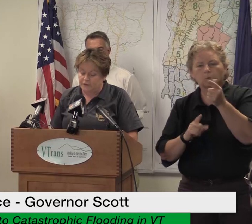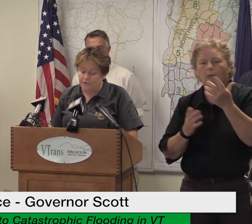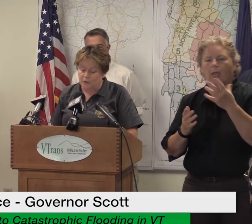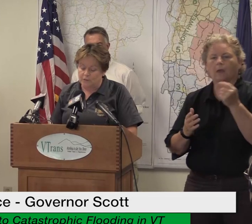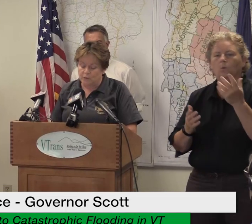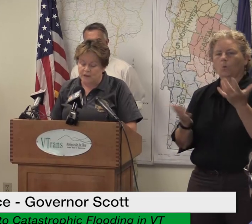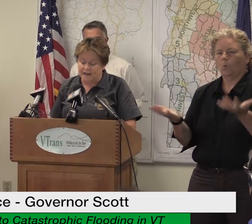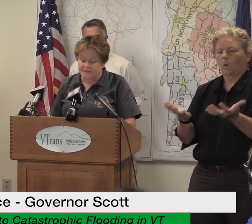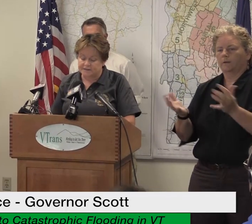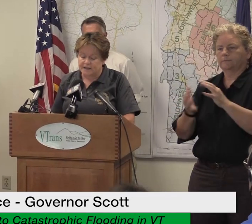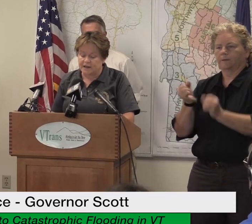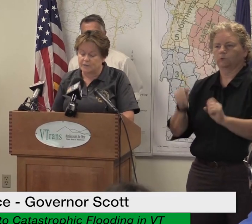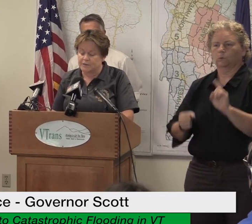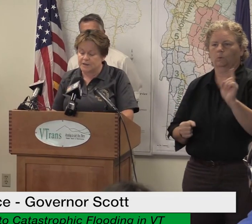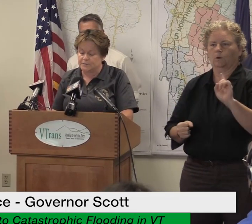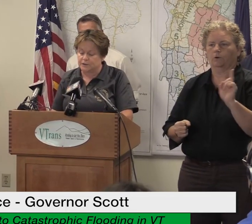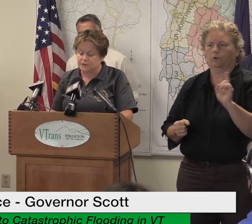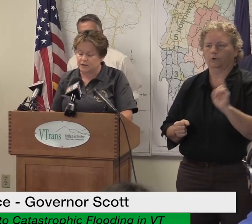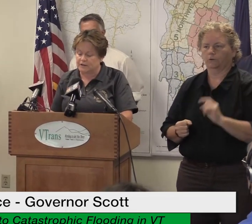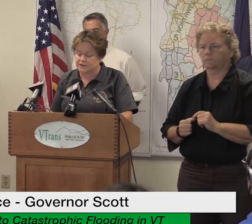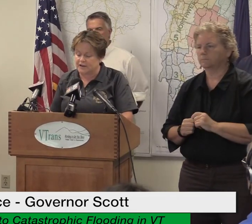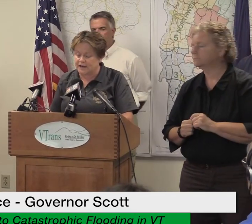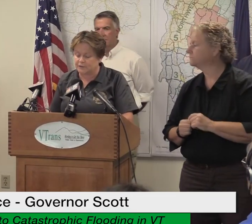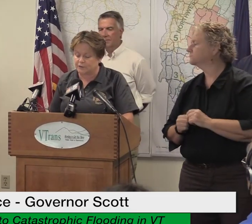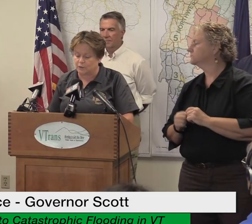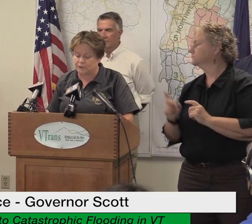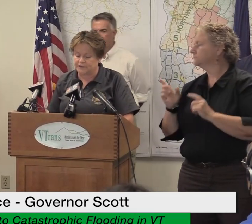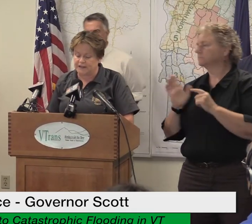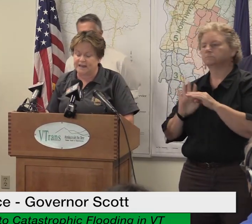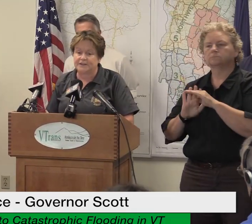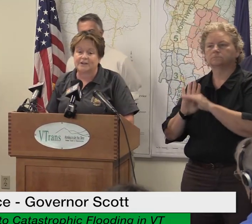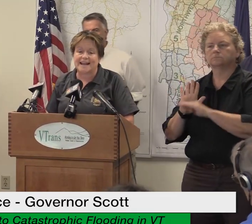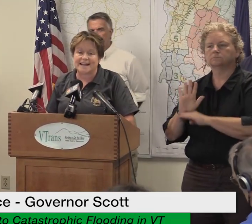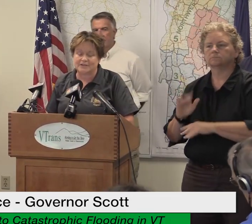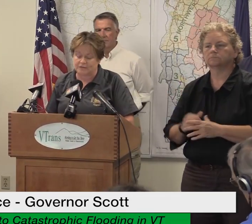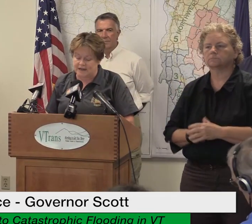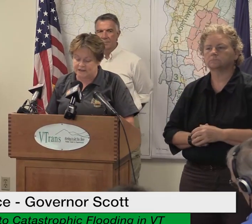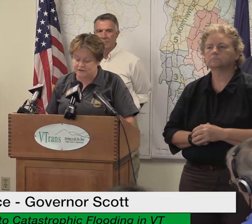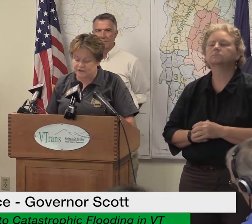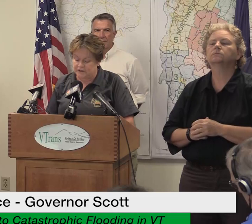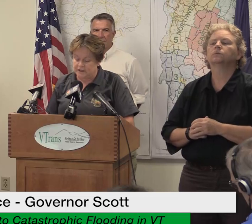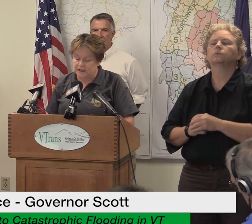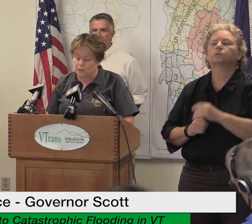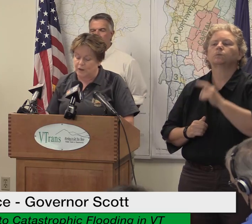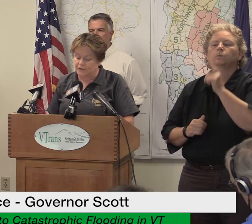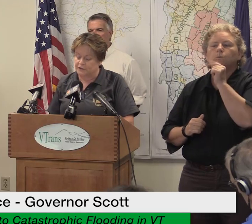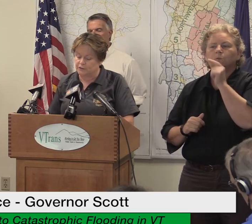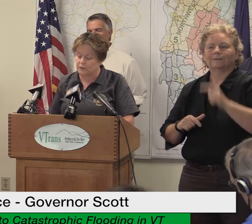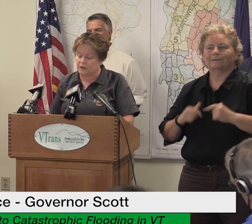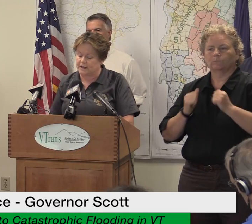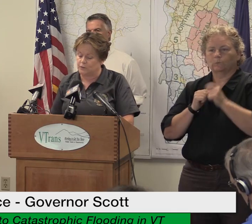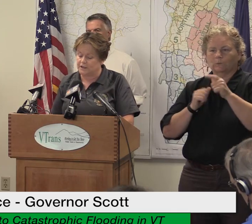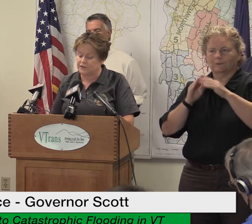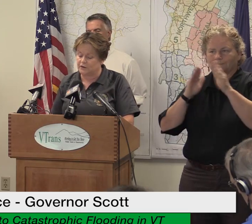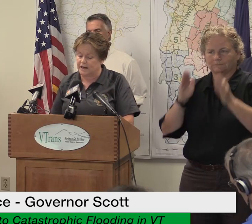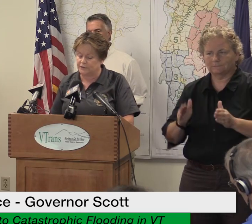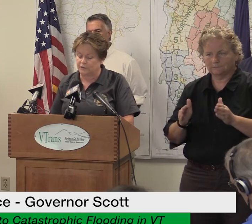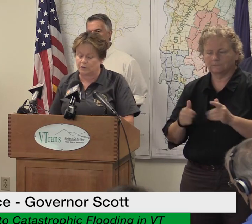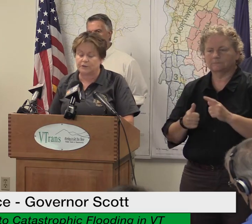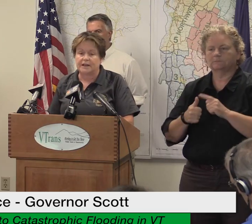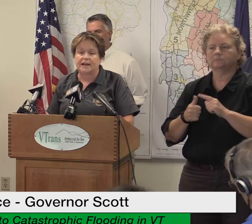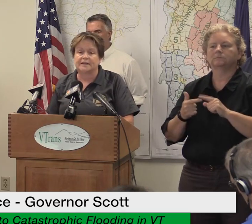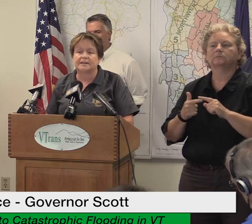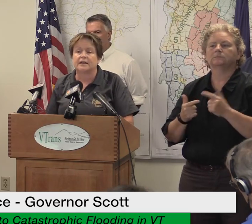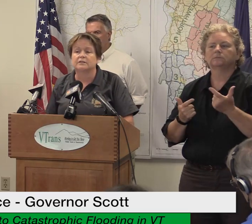the form will ask how many people are in your household and their age range and whether you or anyone in your